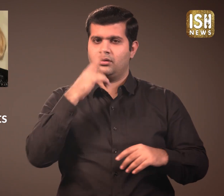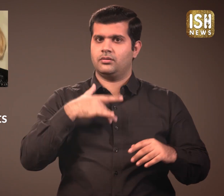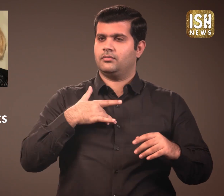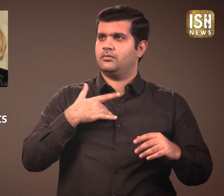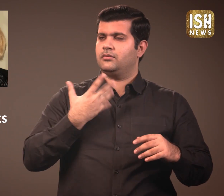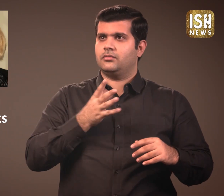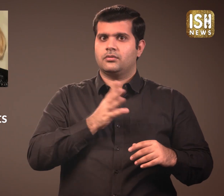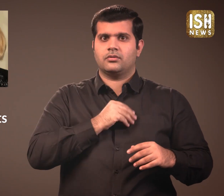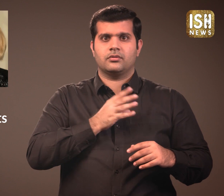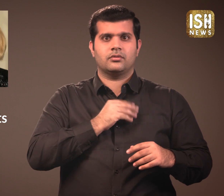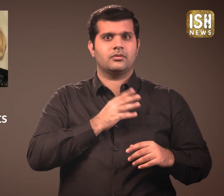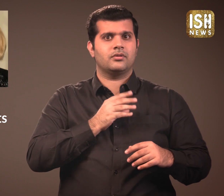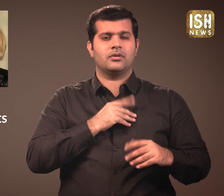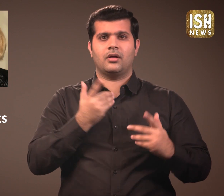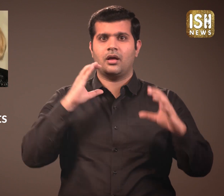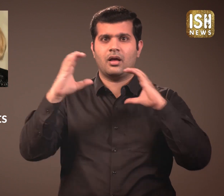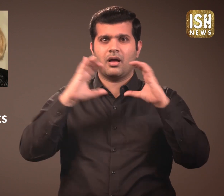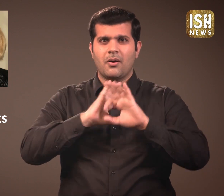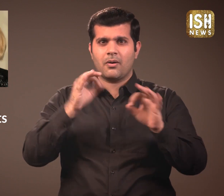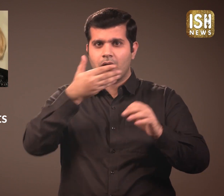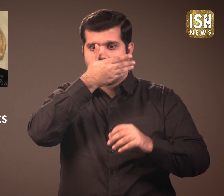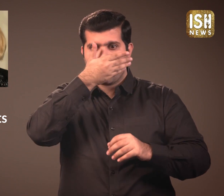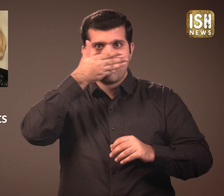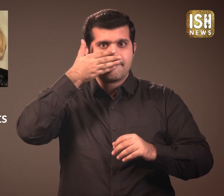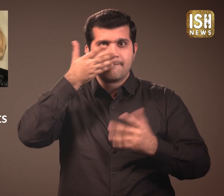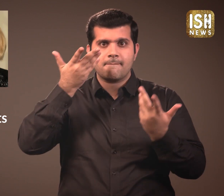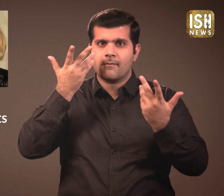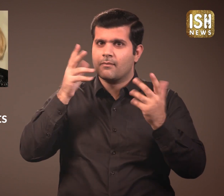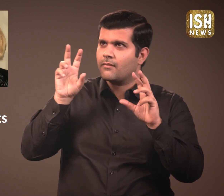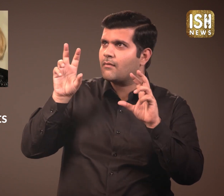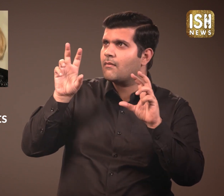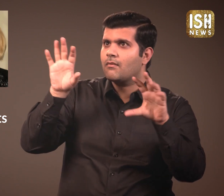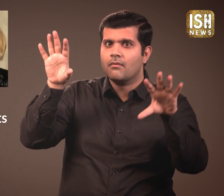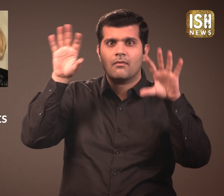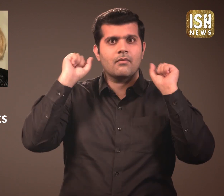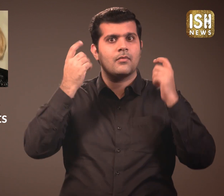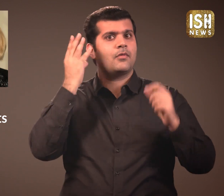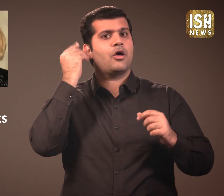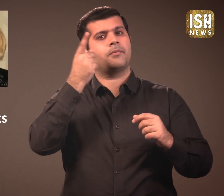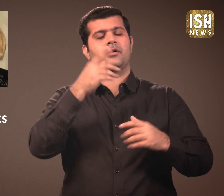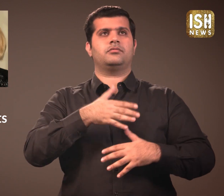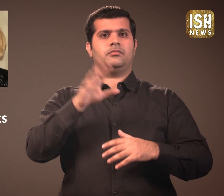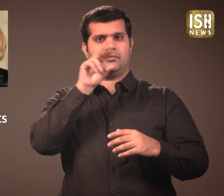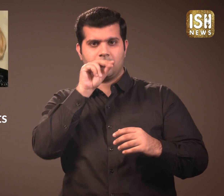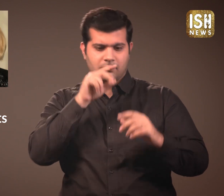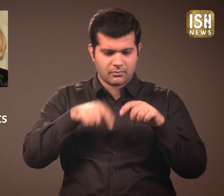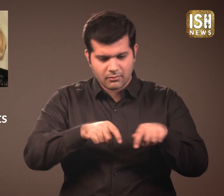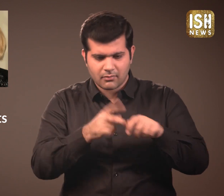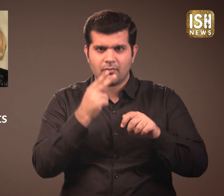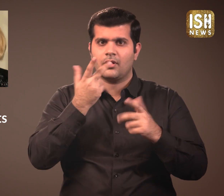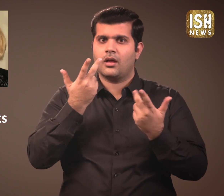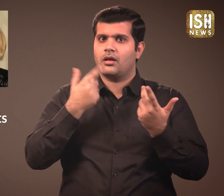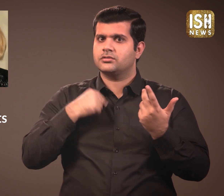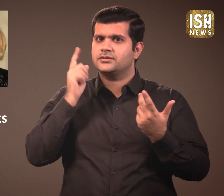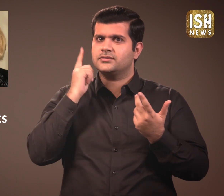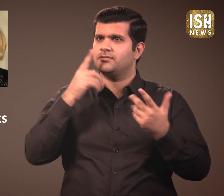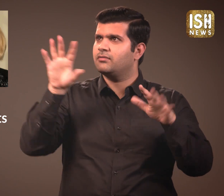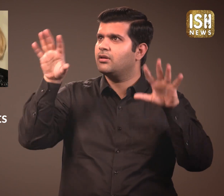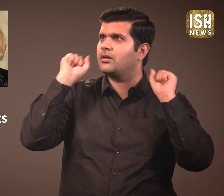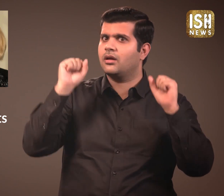Anne was afraid because she could no longer lip read anyone. Hearing individuals are able to listen but what about the